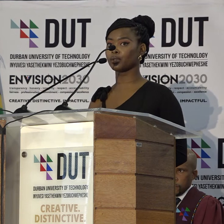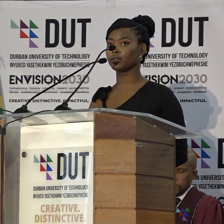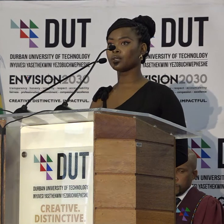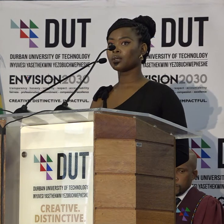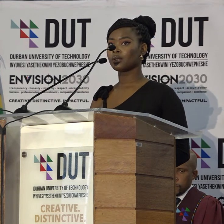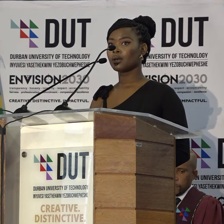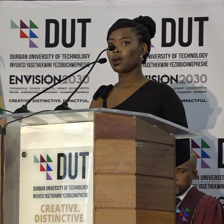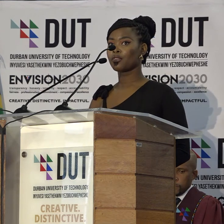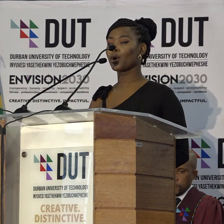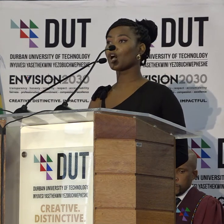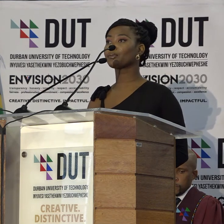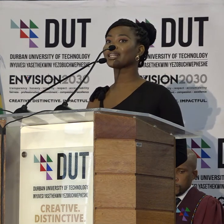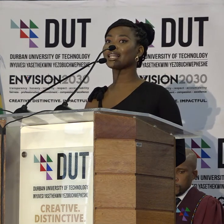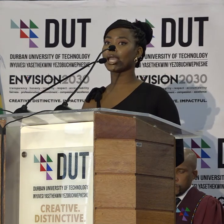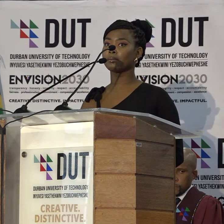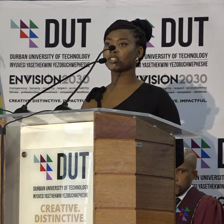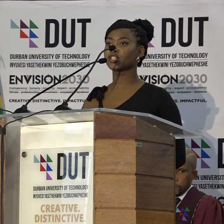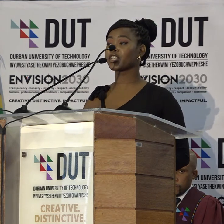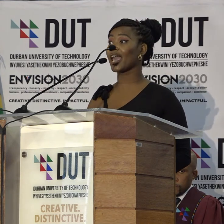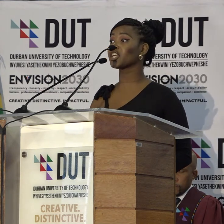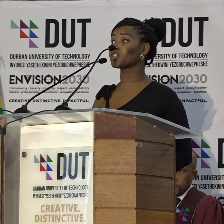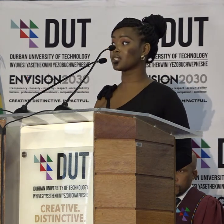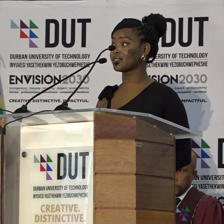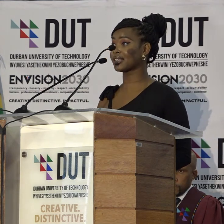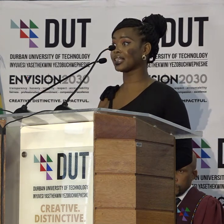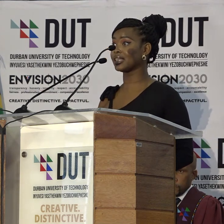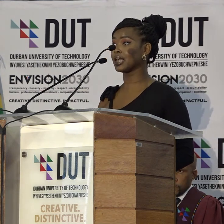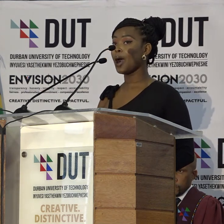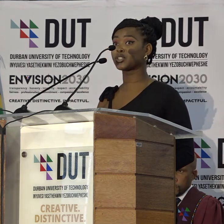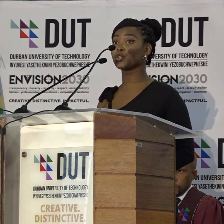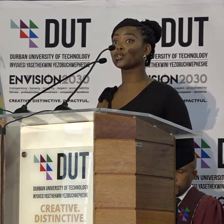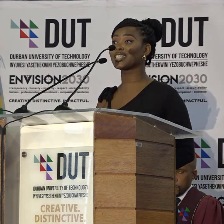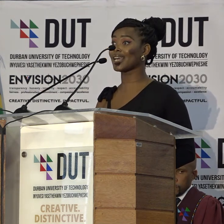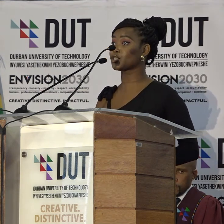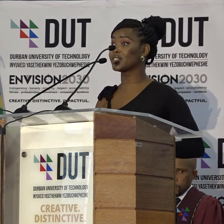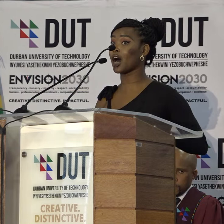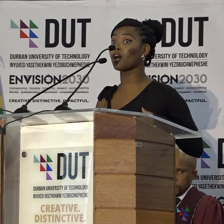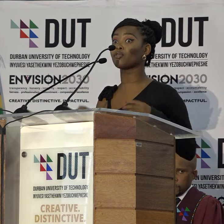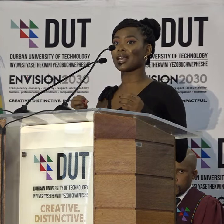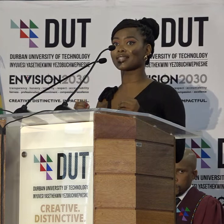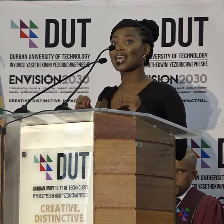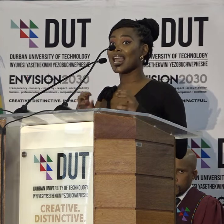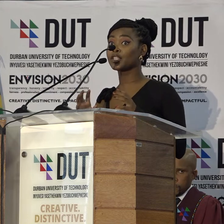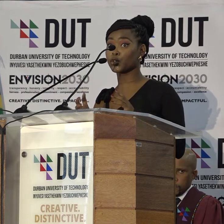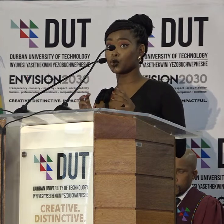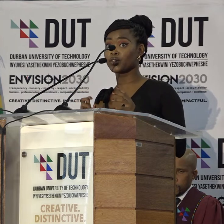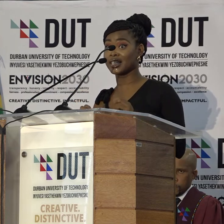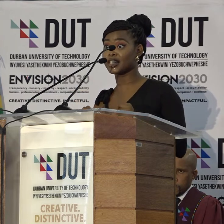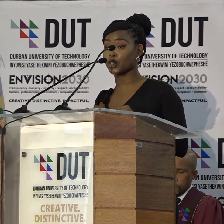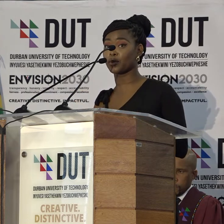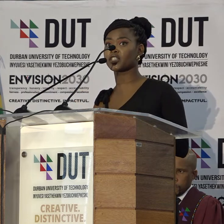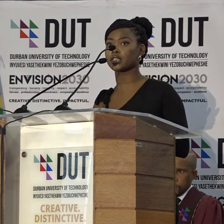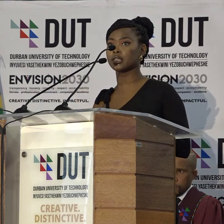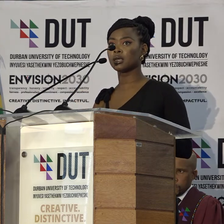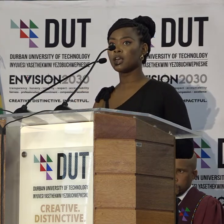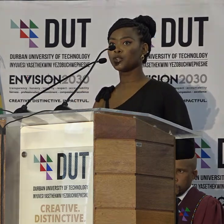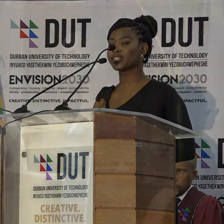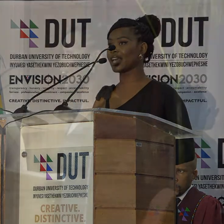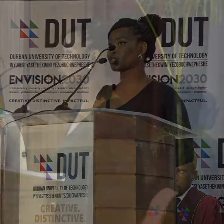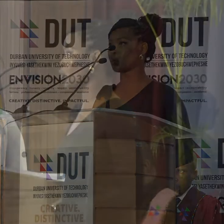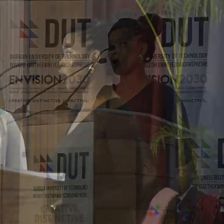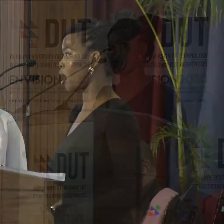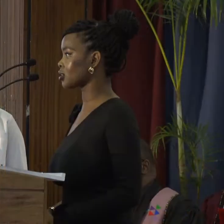invaluable. The world proclaimed education is the key, but you dared to delve with us into the nitty-gritty.